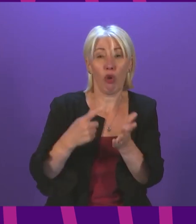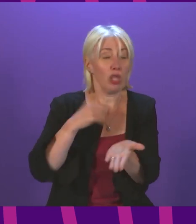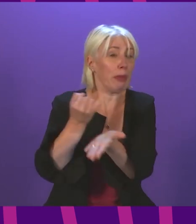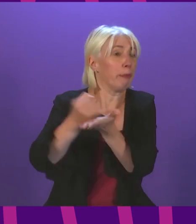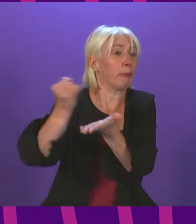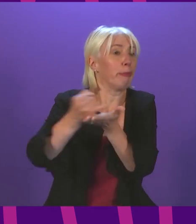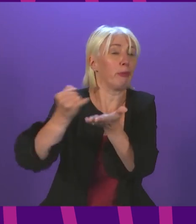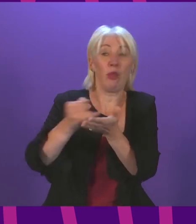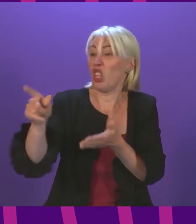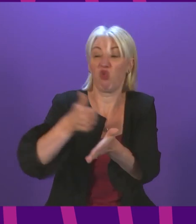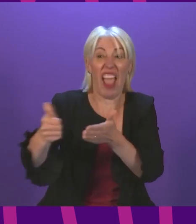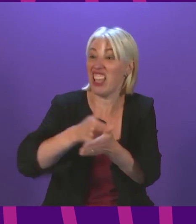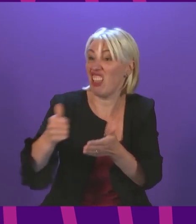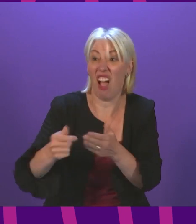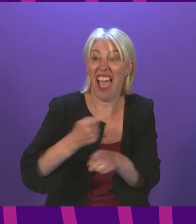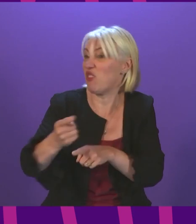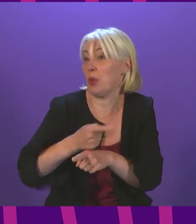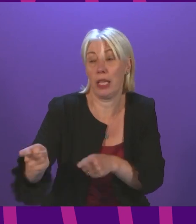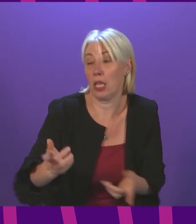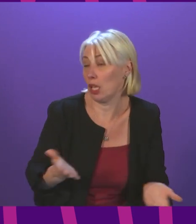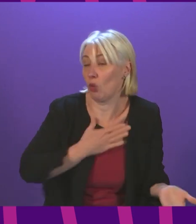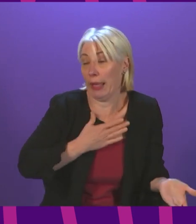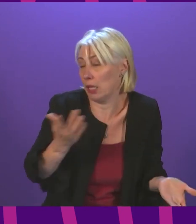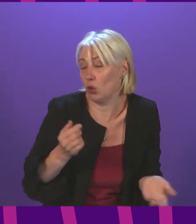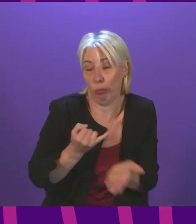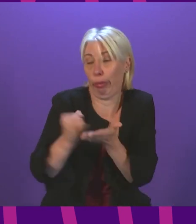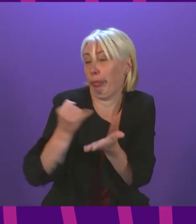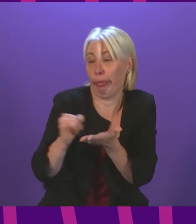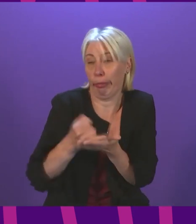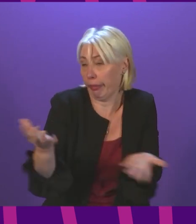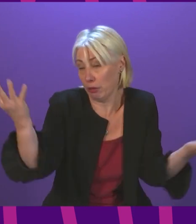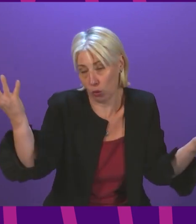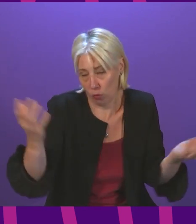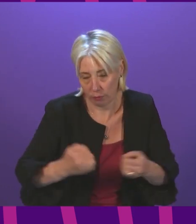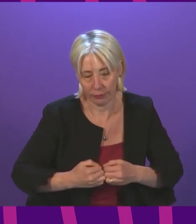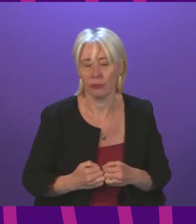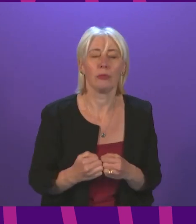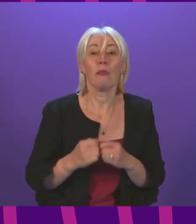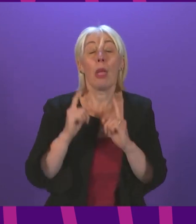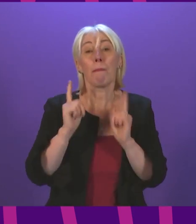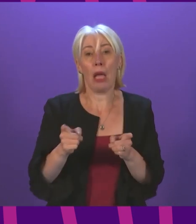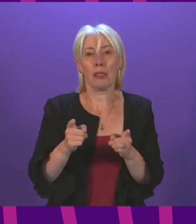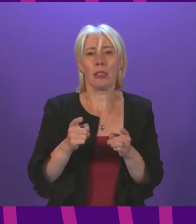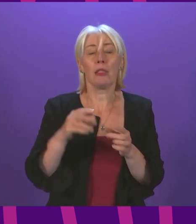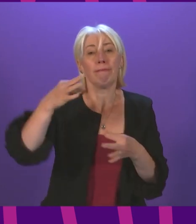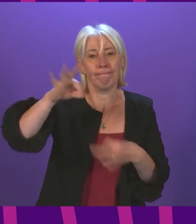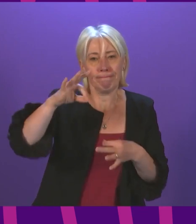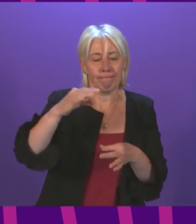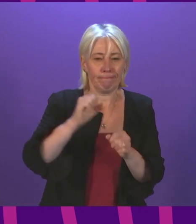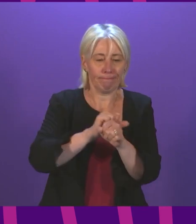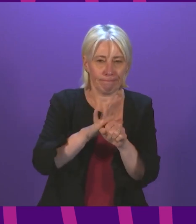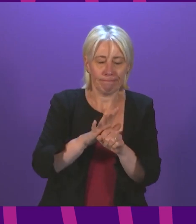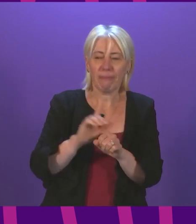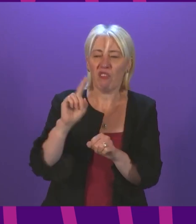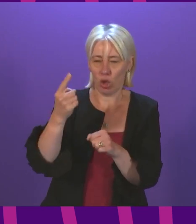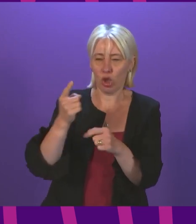just a regular feature of the management of this pandemic. On the issue of COVID certification I'll take that issue